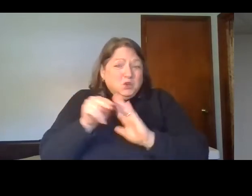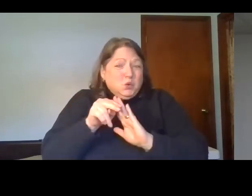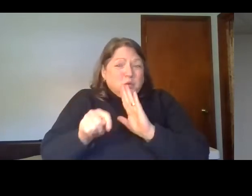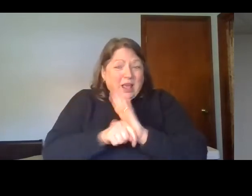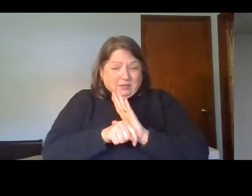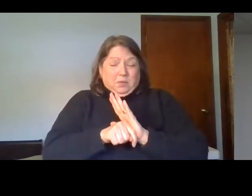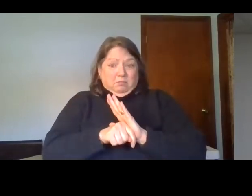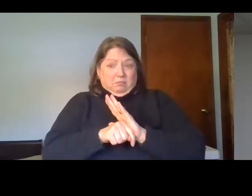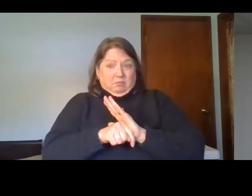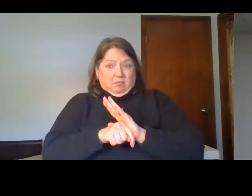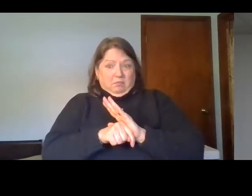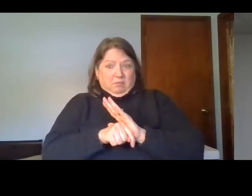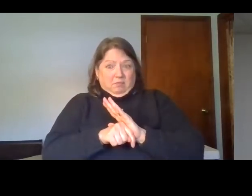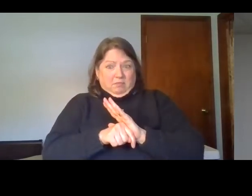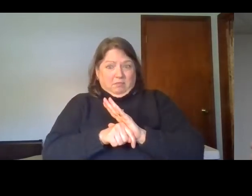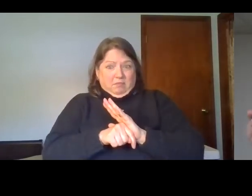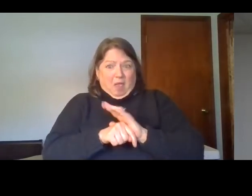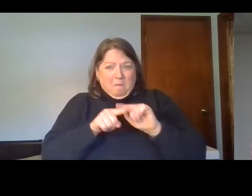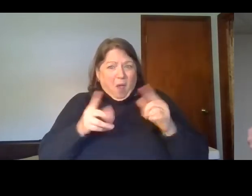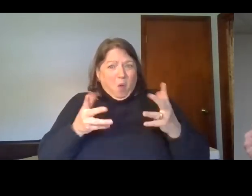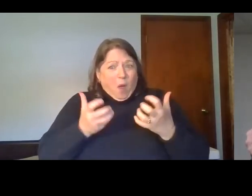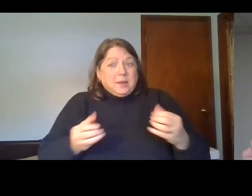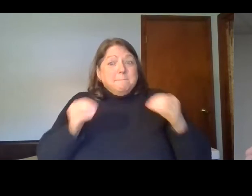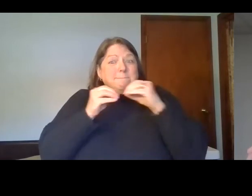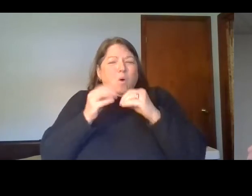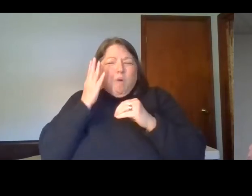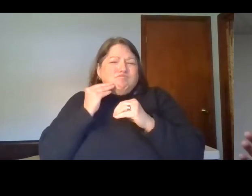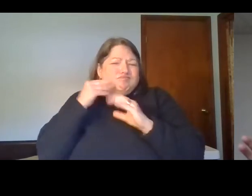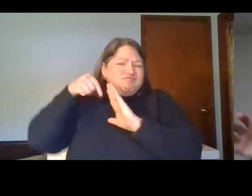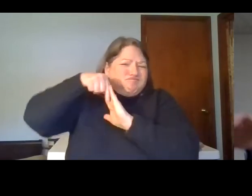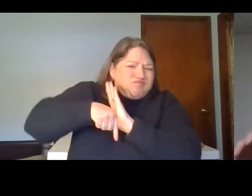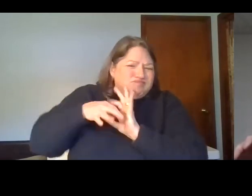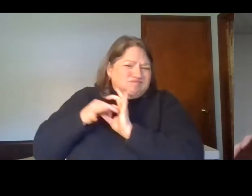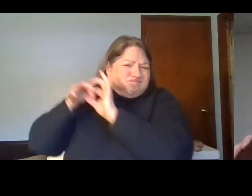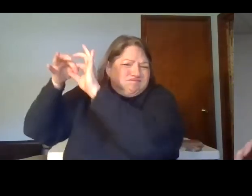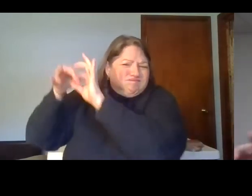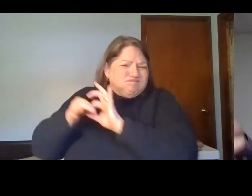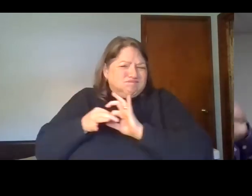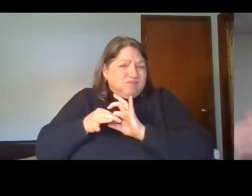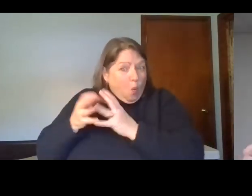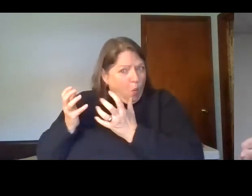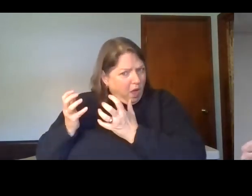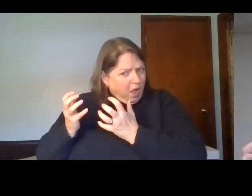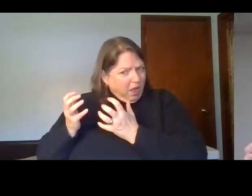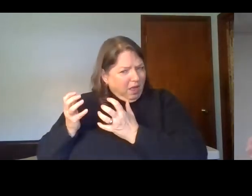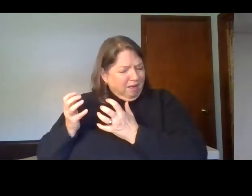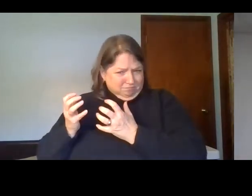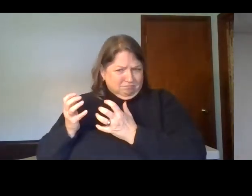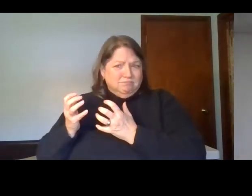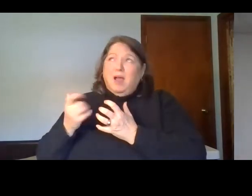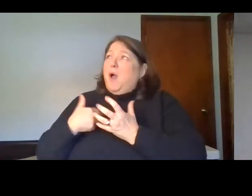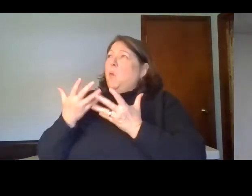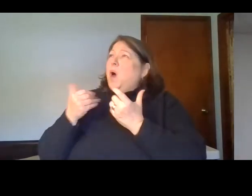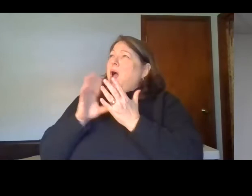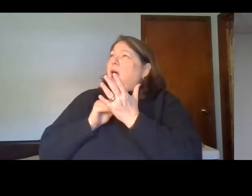you more. I want to know what you went through. I want to experience what you experienced. I want to walk as you walk. I want to be as you are. This